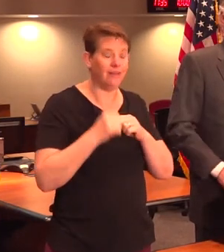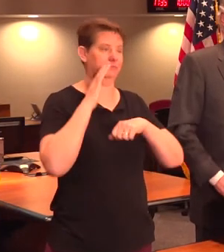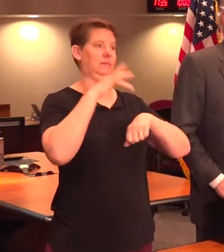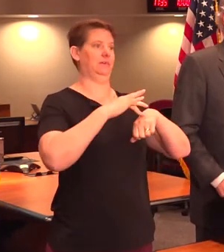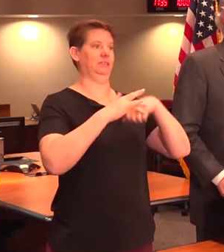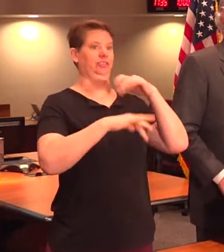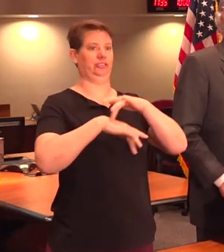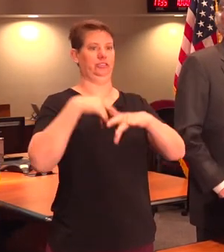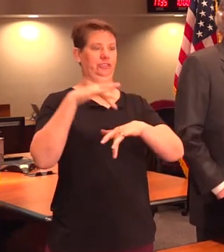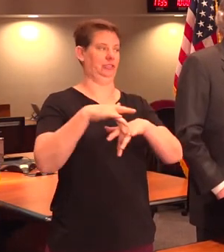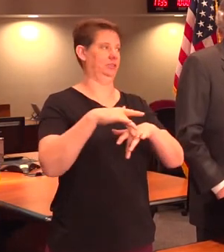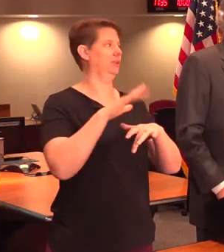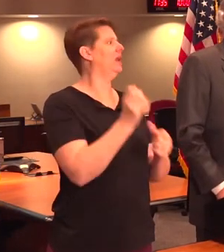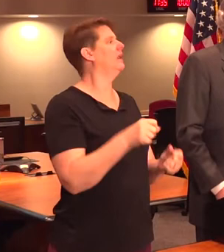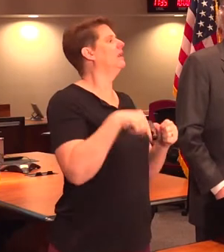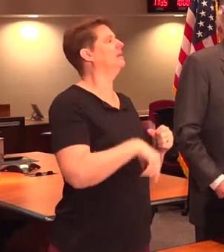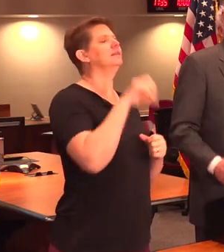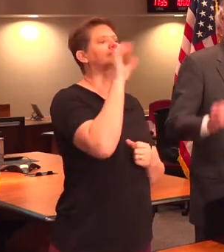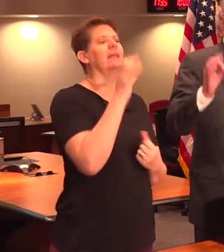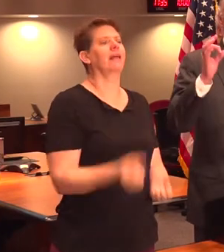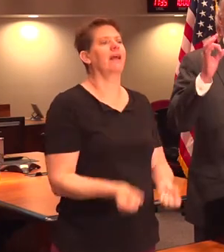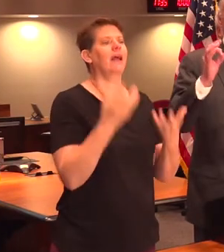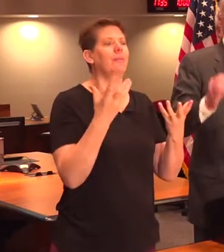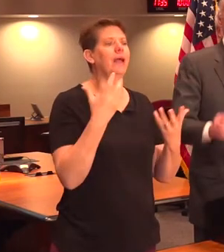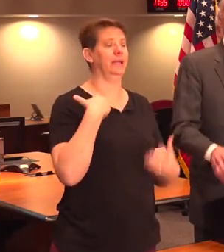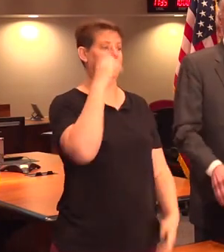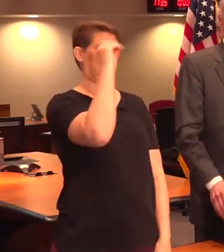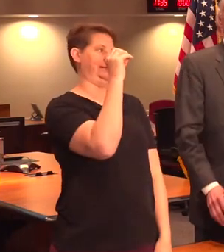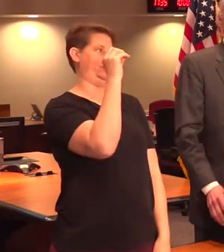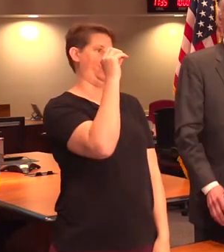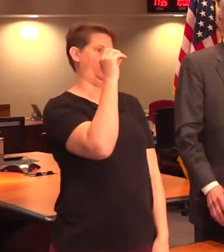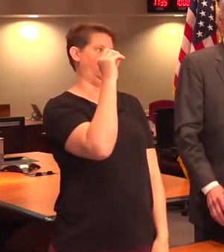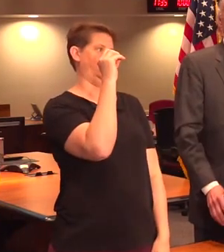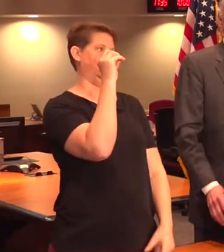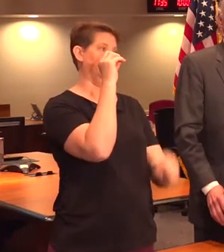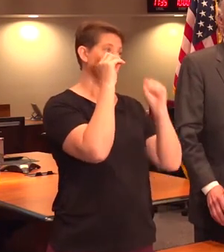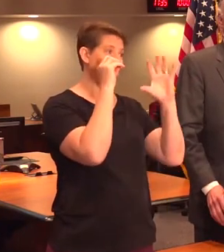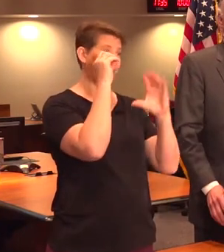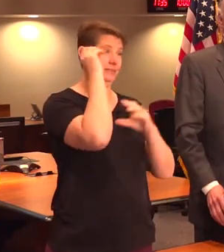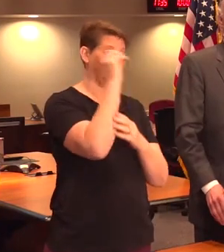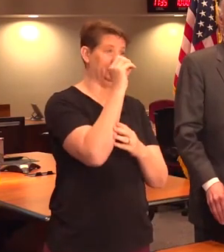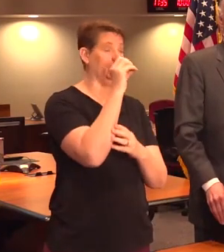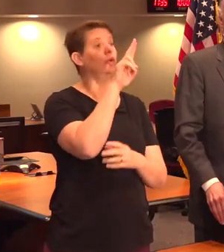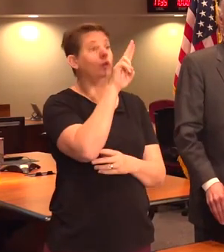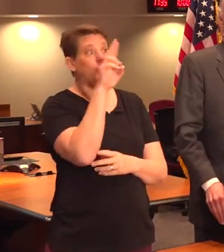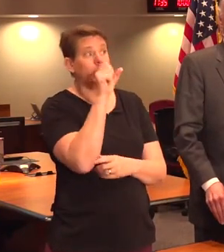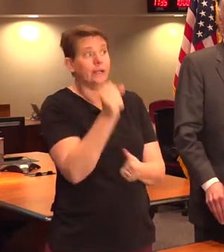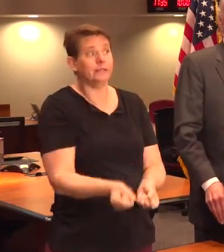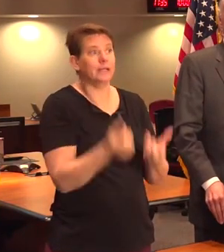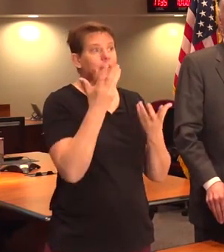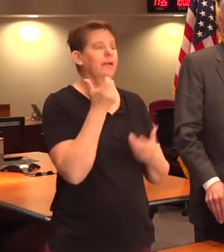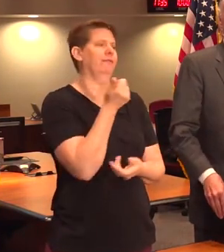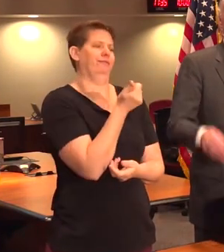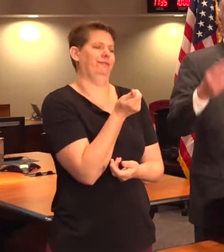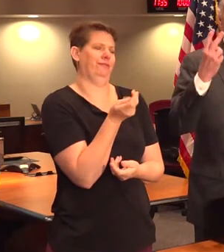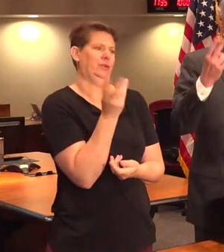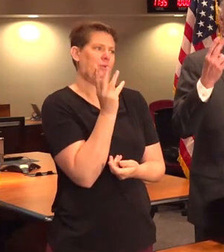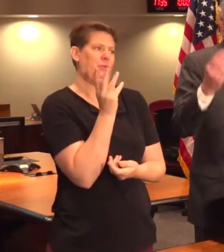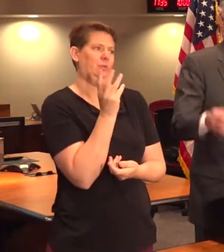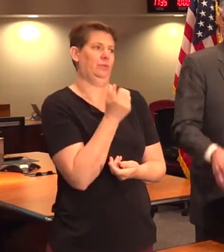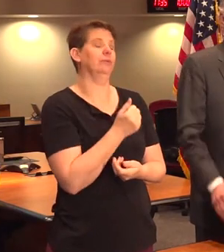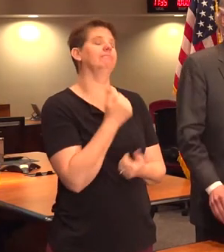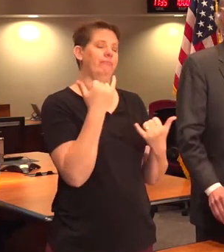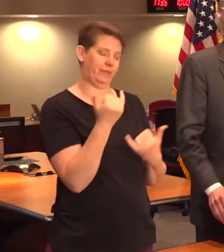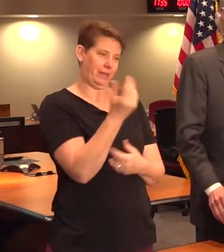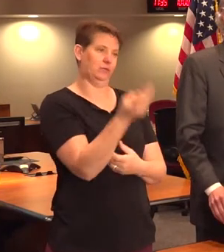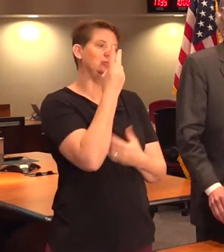And we have how many cases in South Carolina? Zero. How many in the U.S.? Very few. We've had